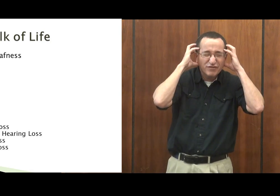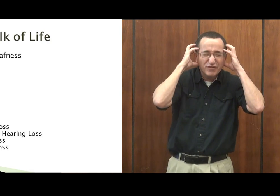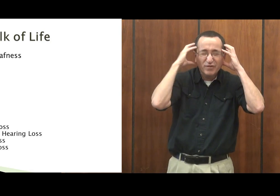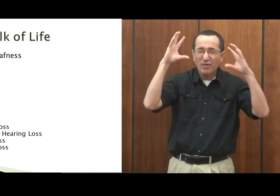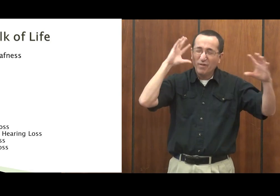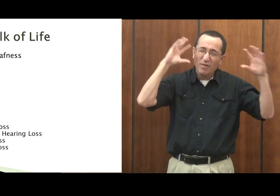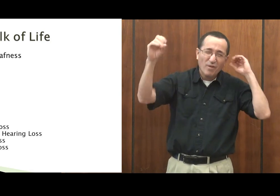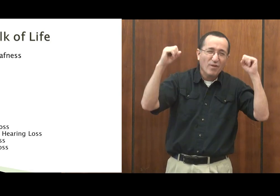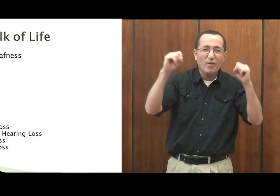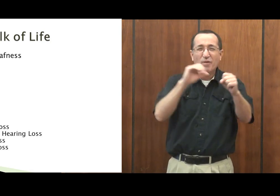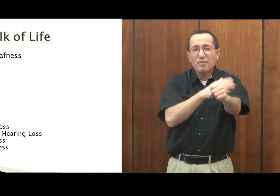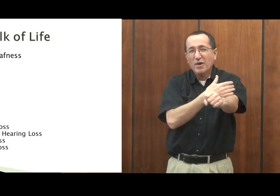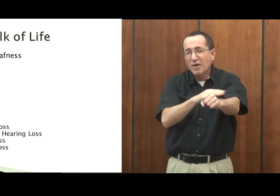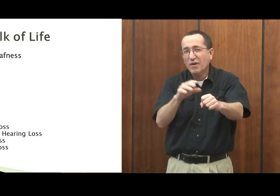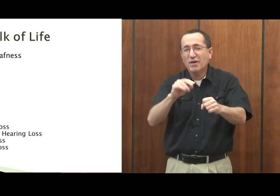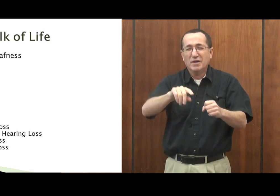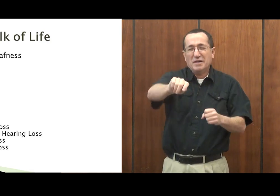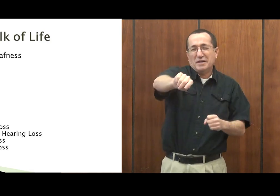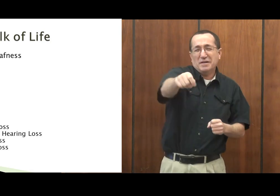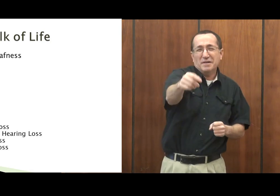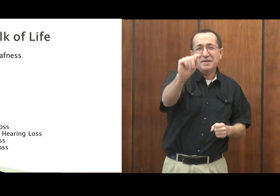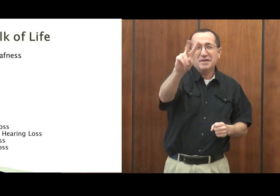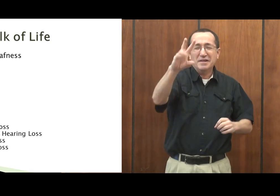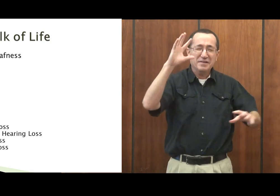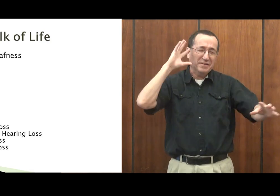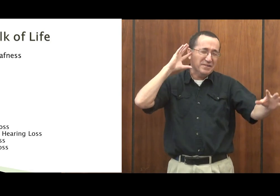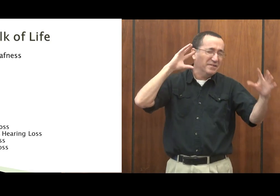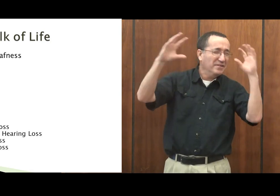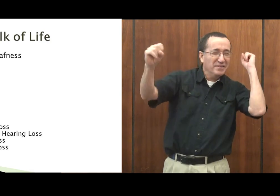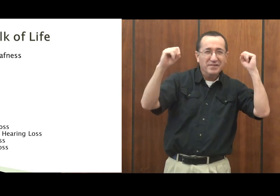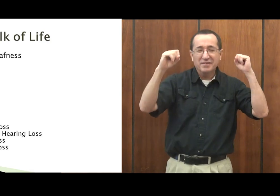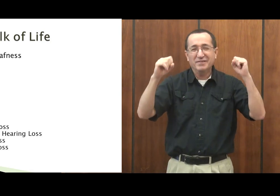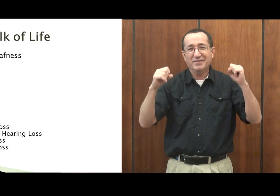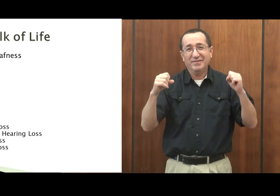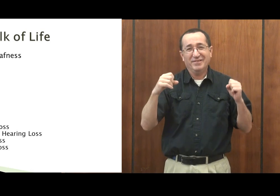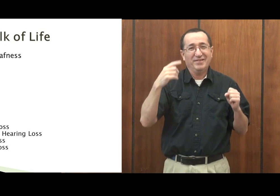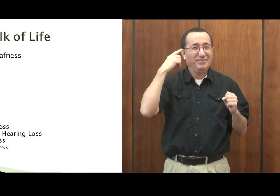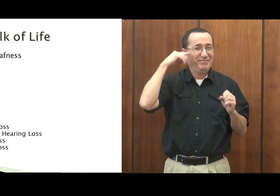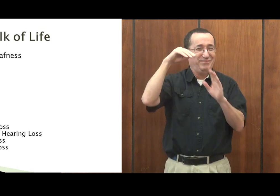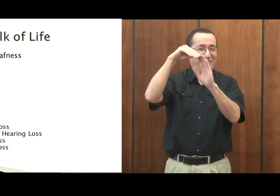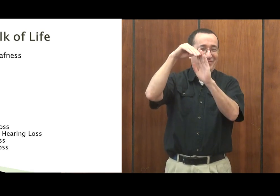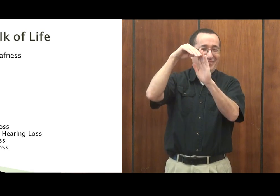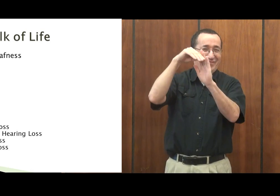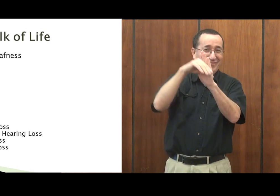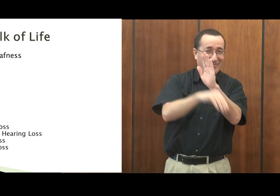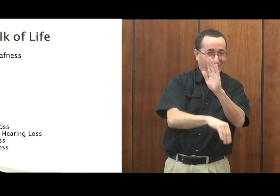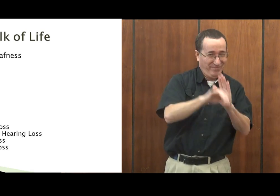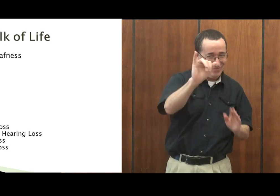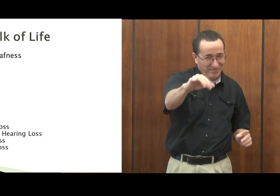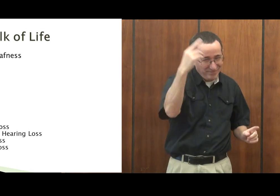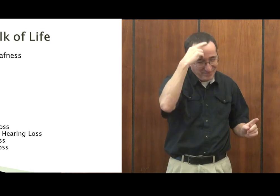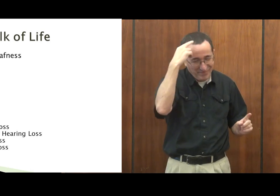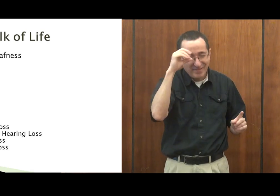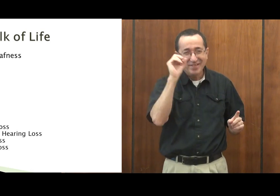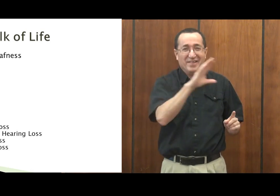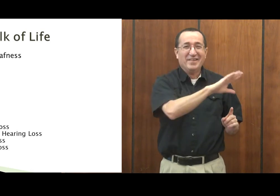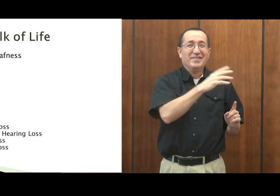they already are listening to very loud music or they have their headphones on high or their TV up too loud,